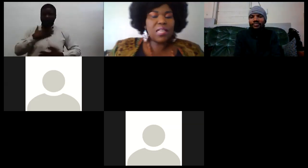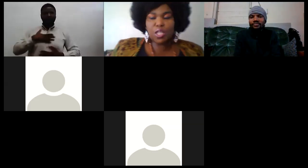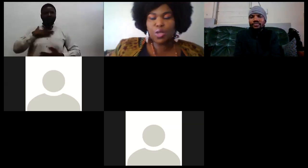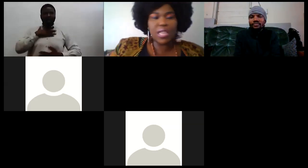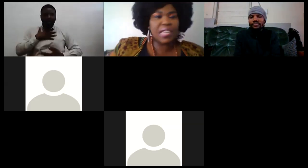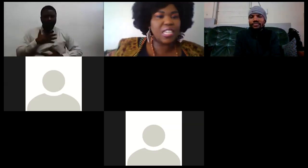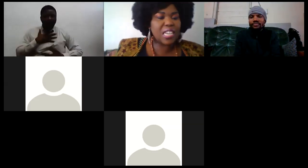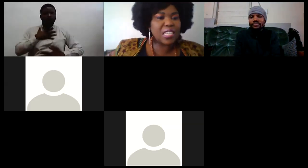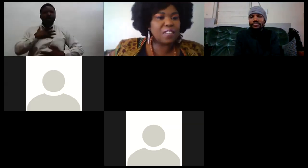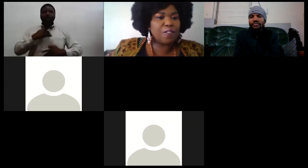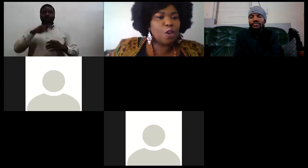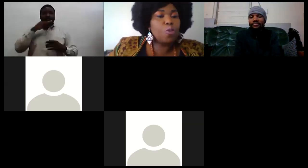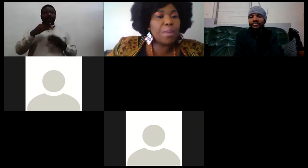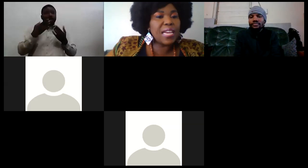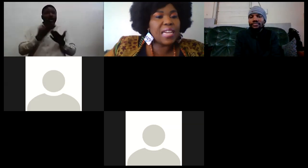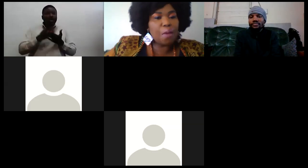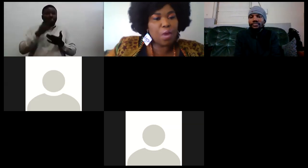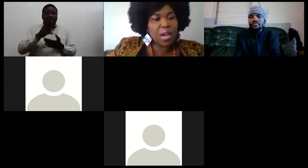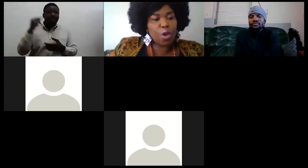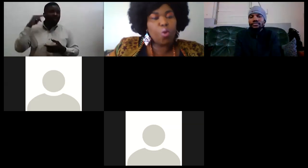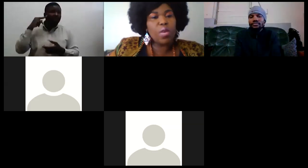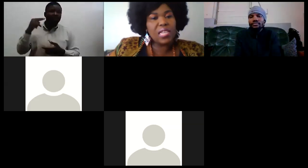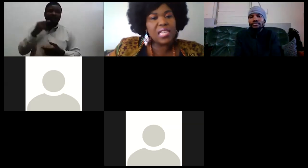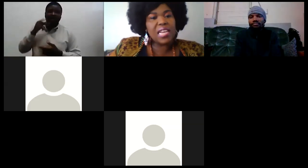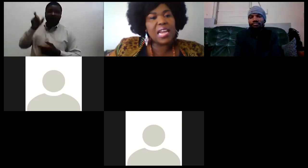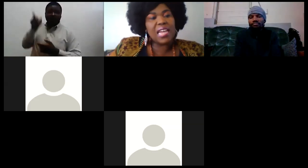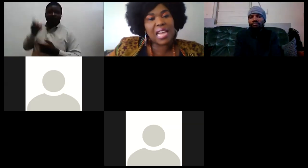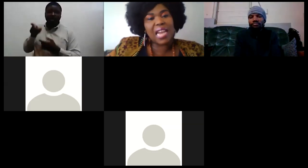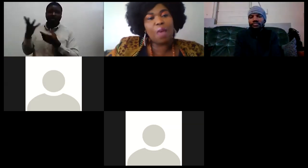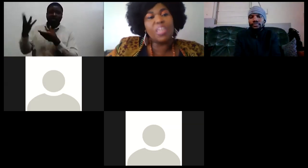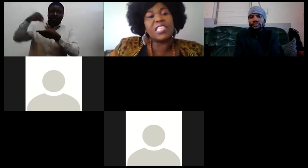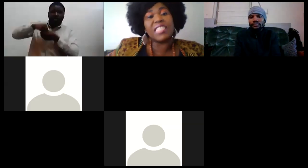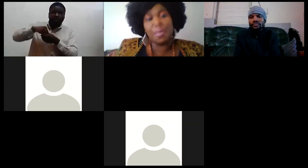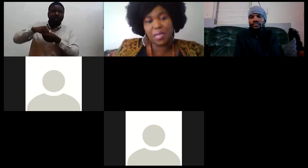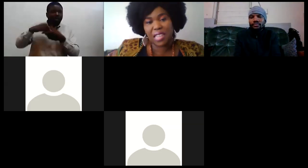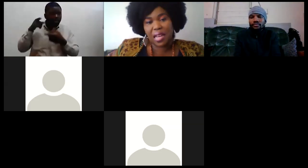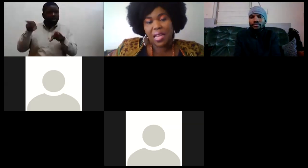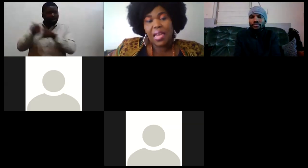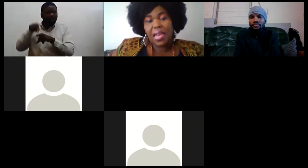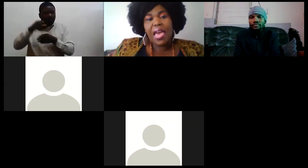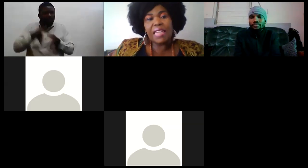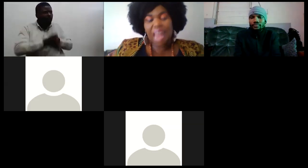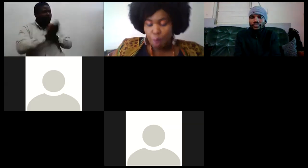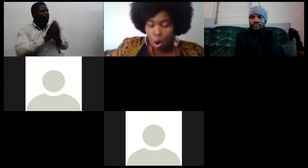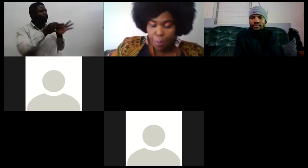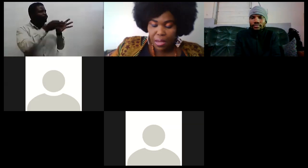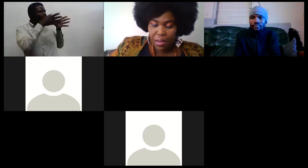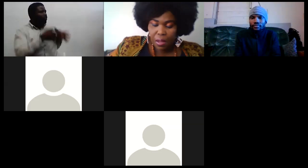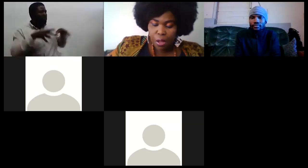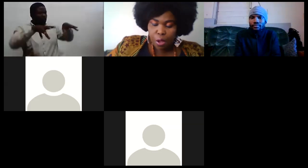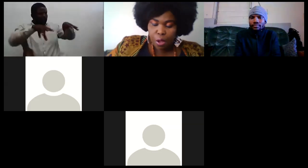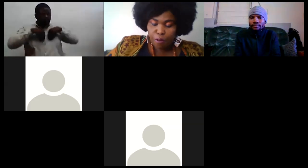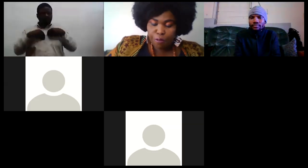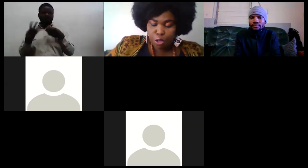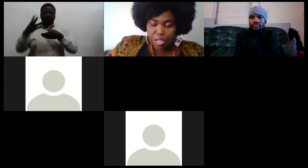he took the initiative to bring in kamukhelo who is a sign language interpreter and i am hoping